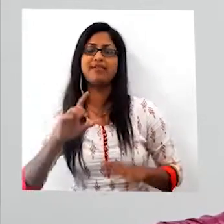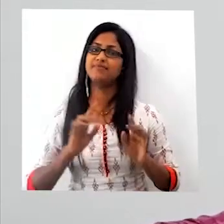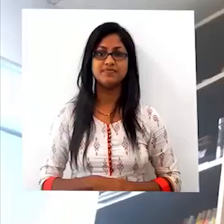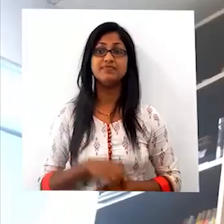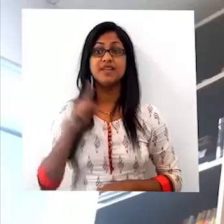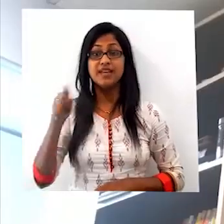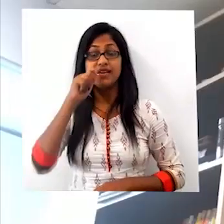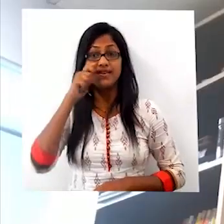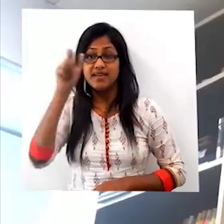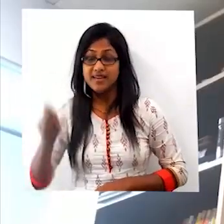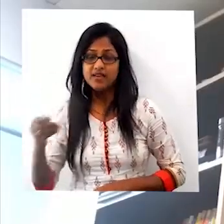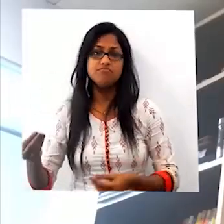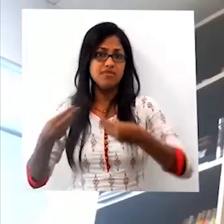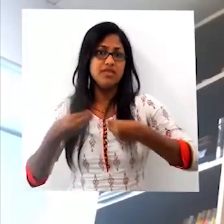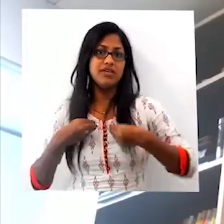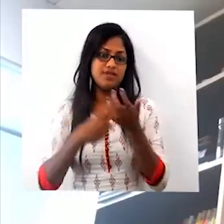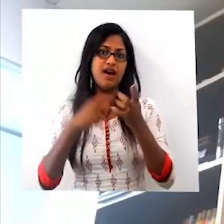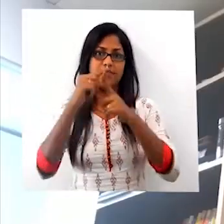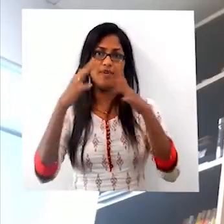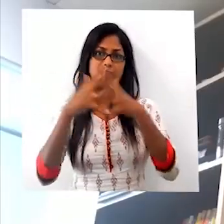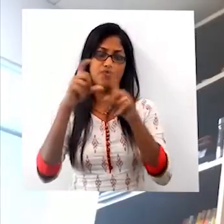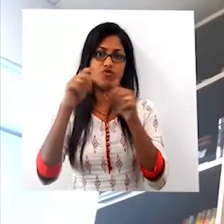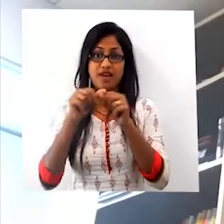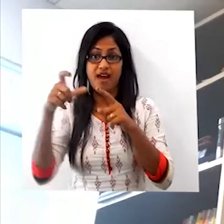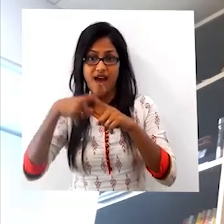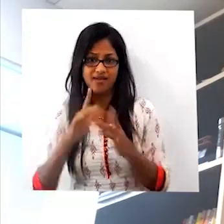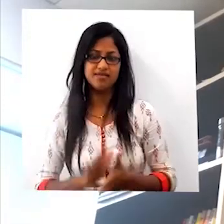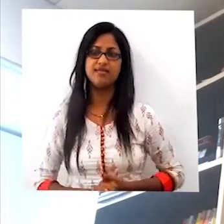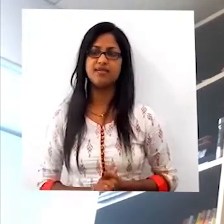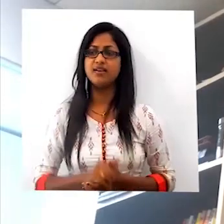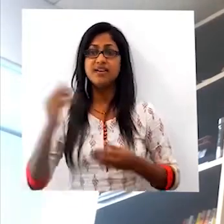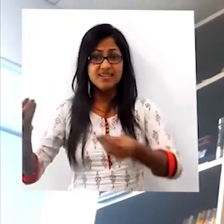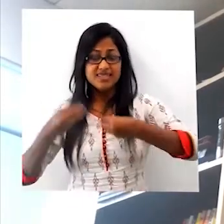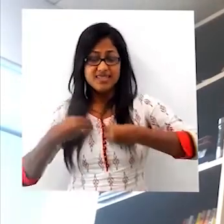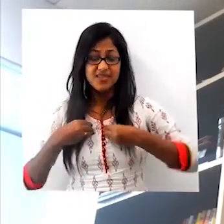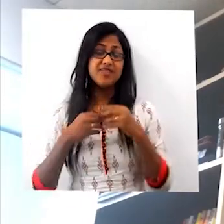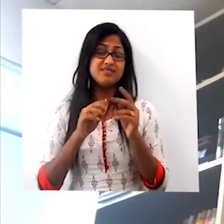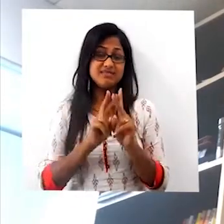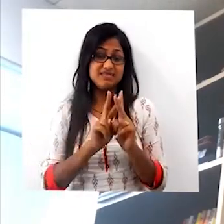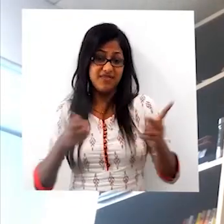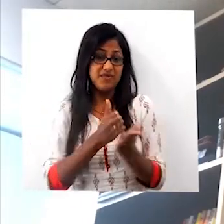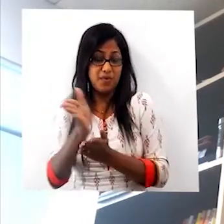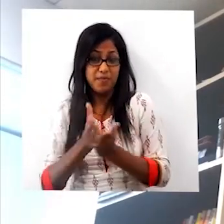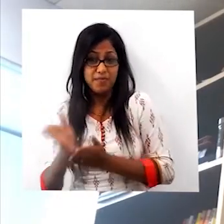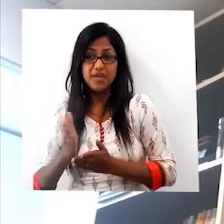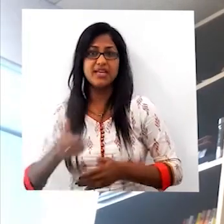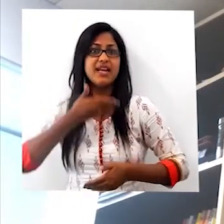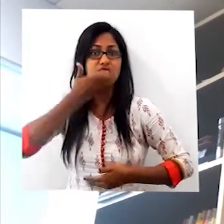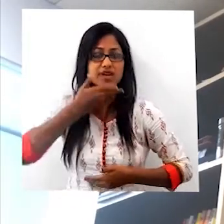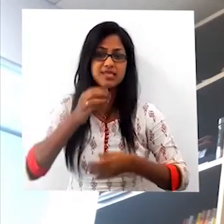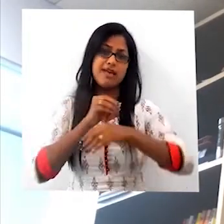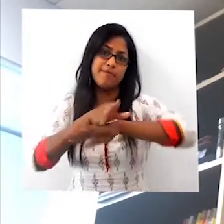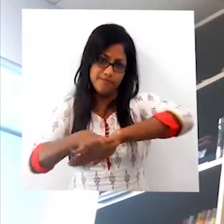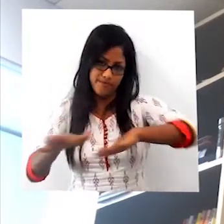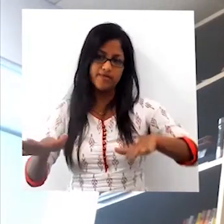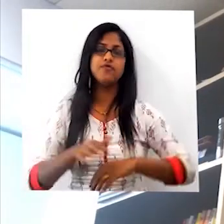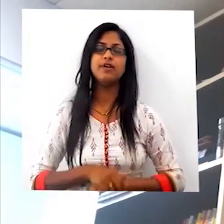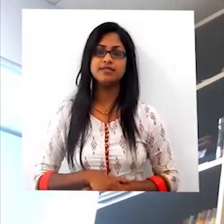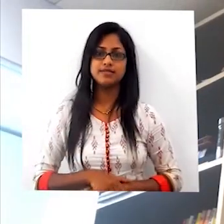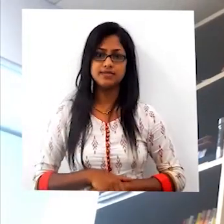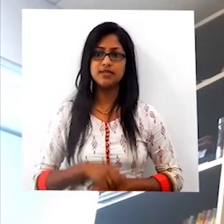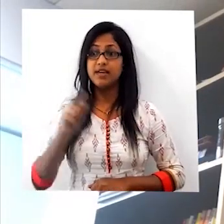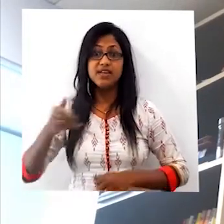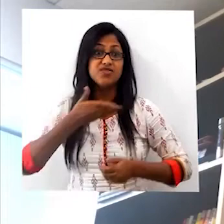He has given us the RPWD Act. He has given us so many different methods of advocacy and lobbying.